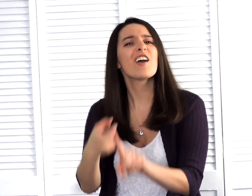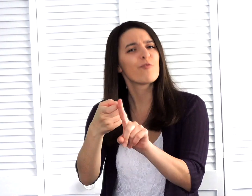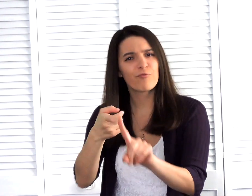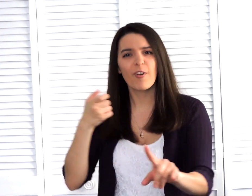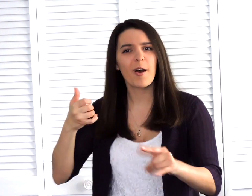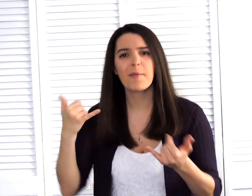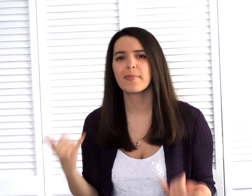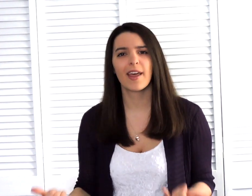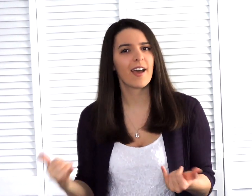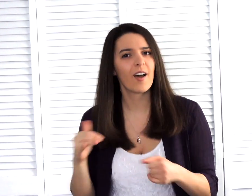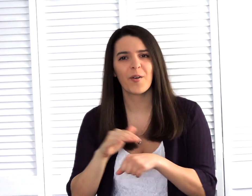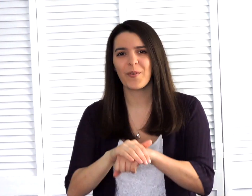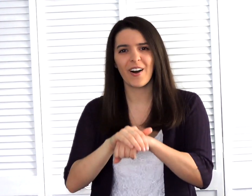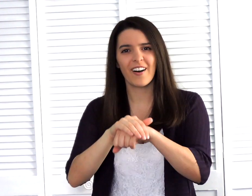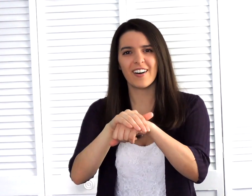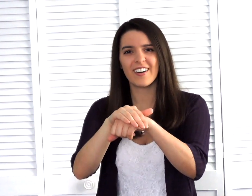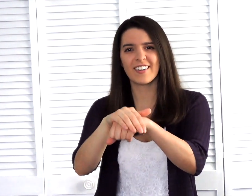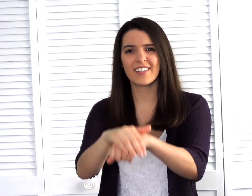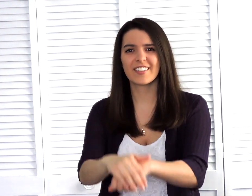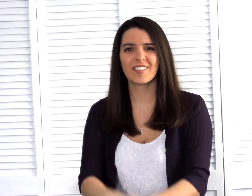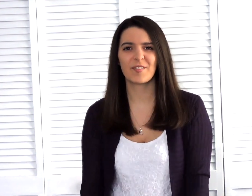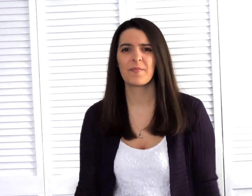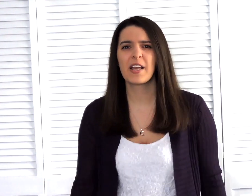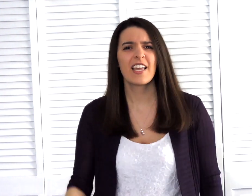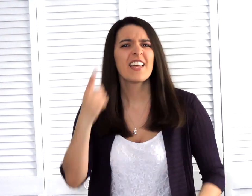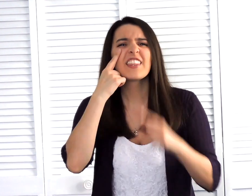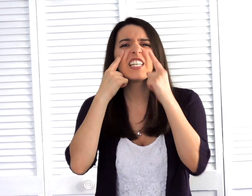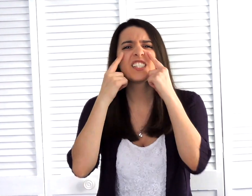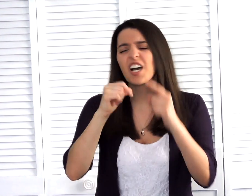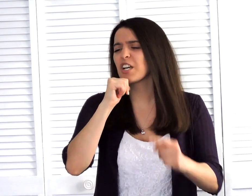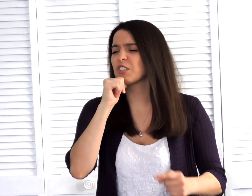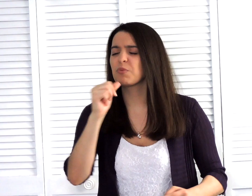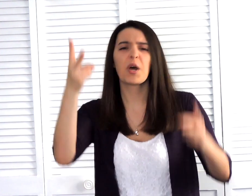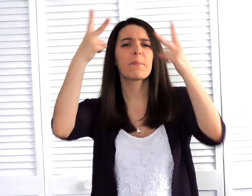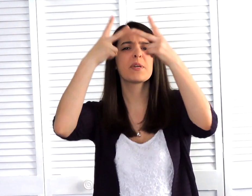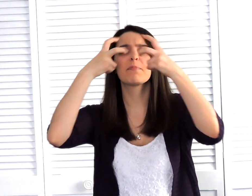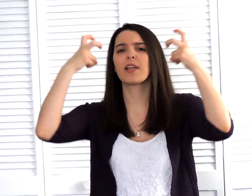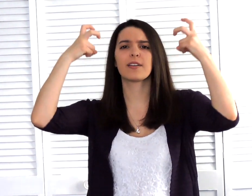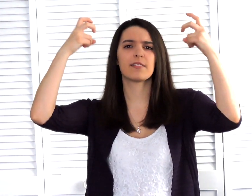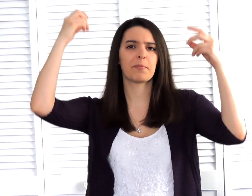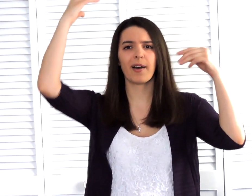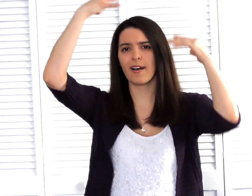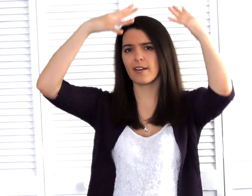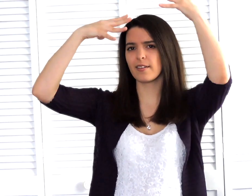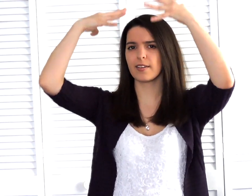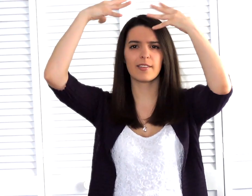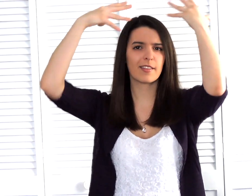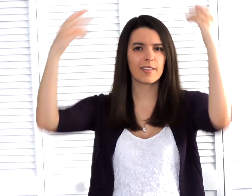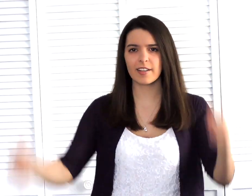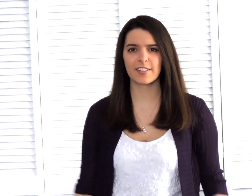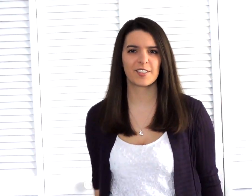And from now on, these eyes will not be blinded by the lights.